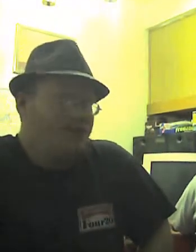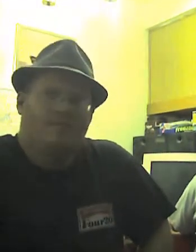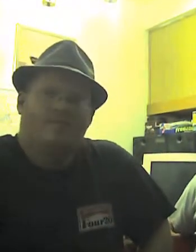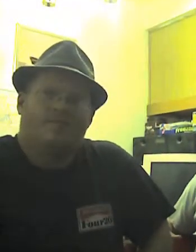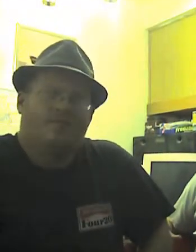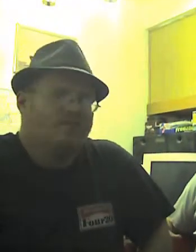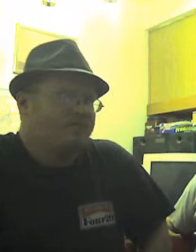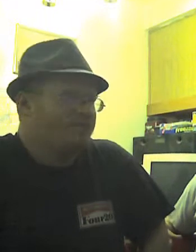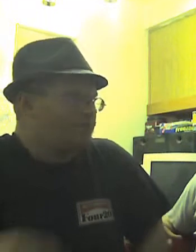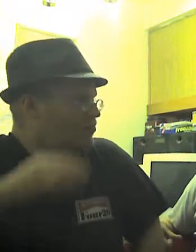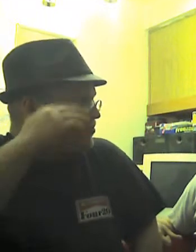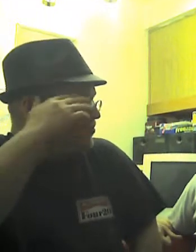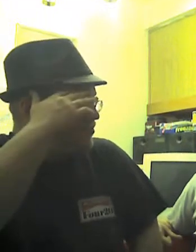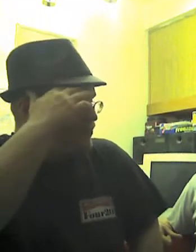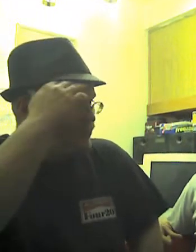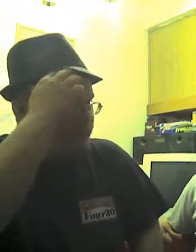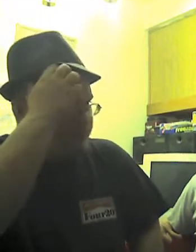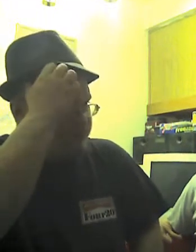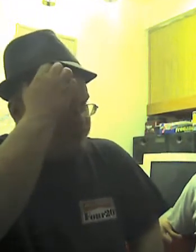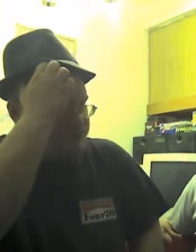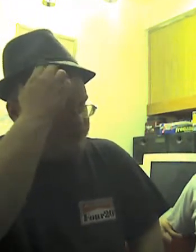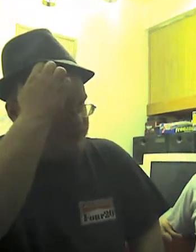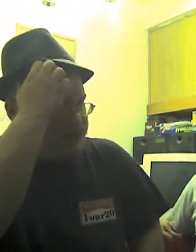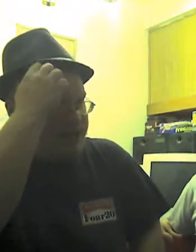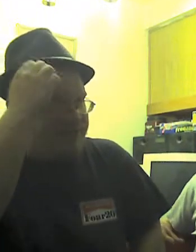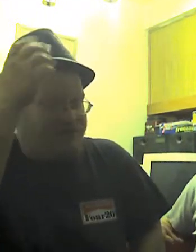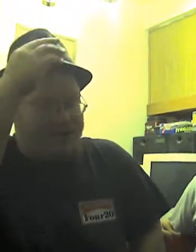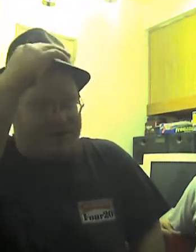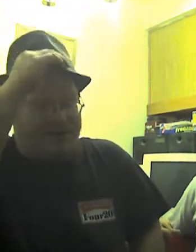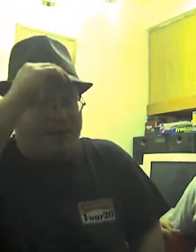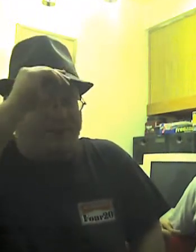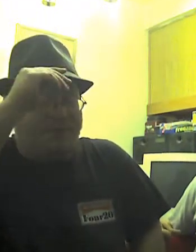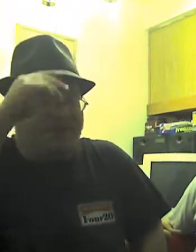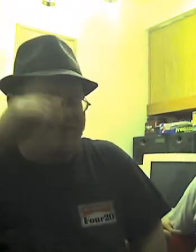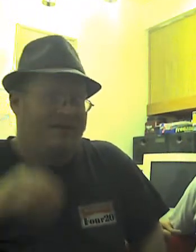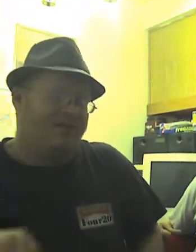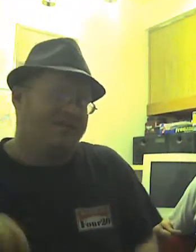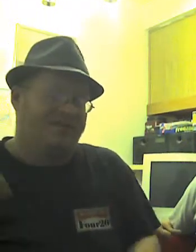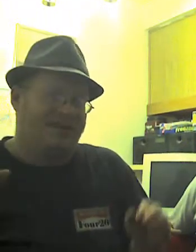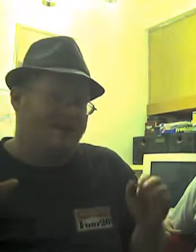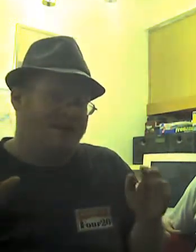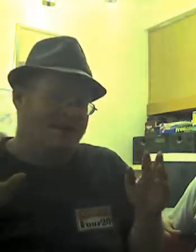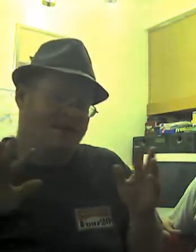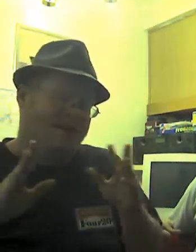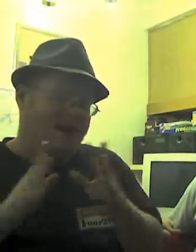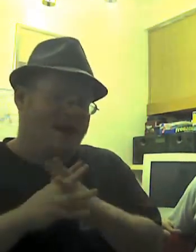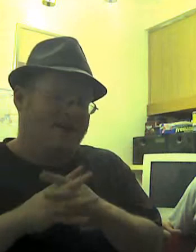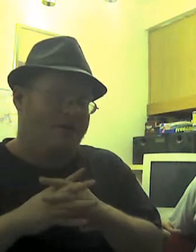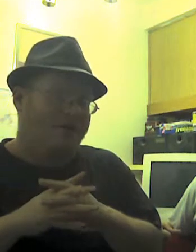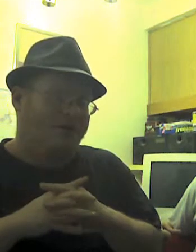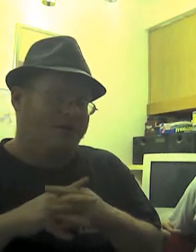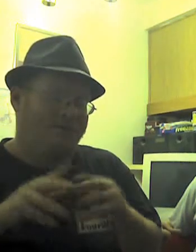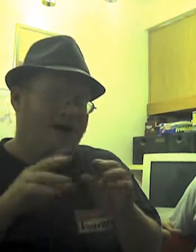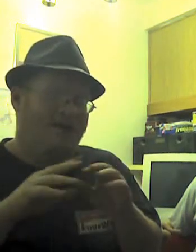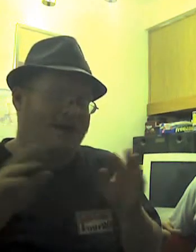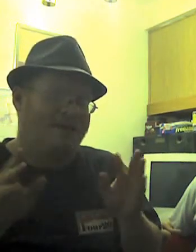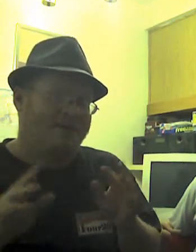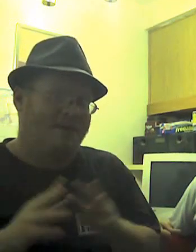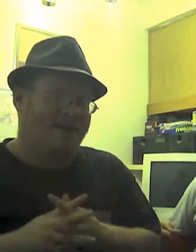Oh! He's still having trouble with Amazon. Yes, uh, my movie still is sitting there on hold without an estimated